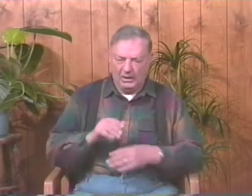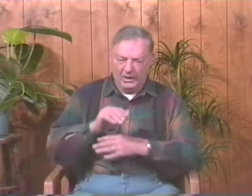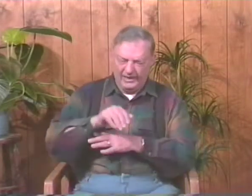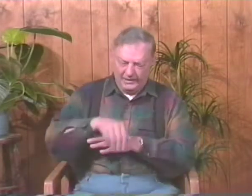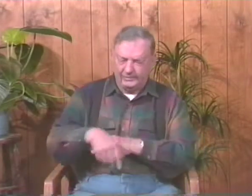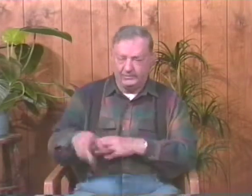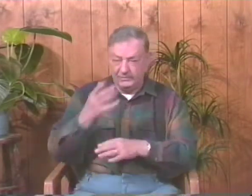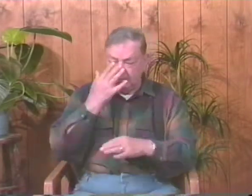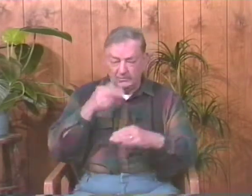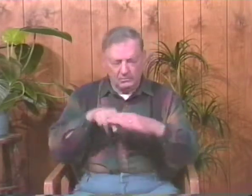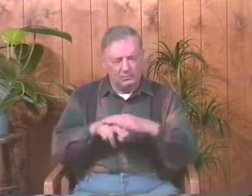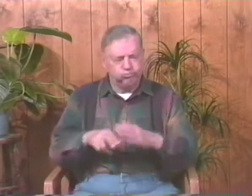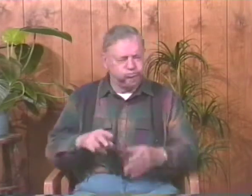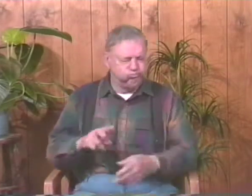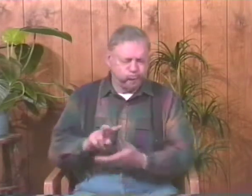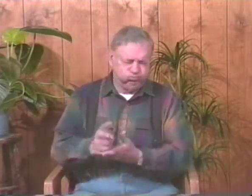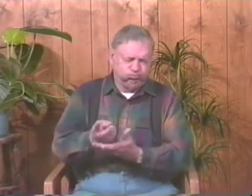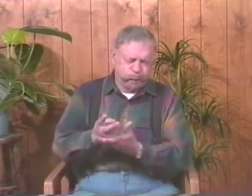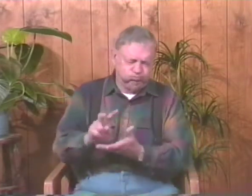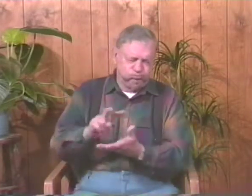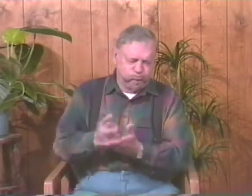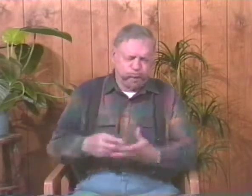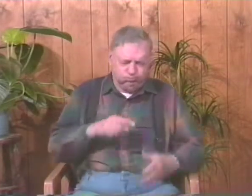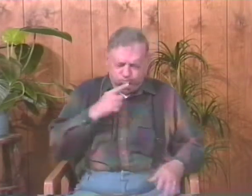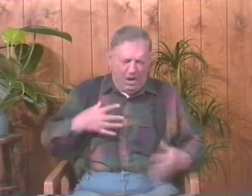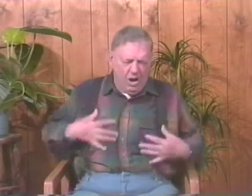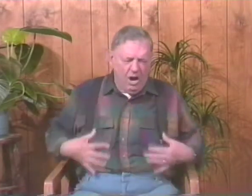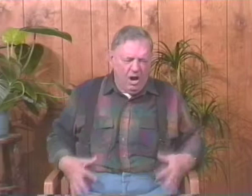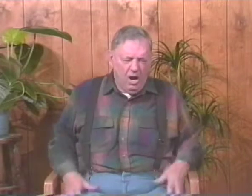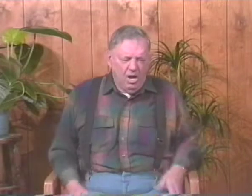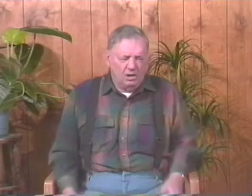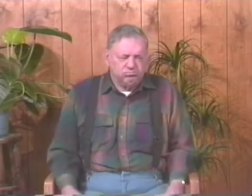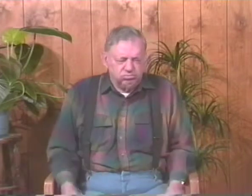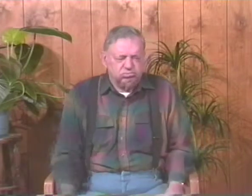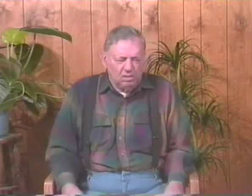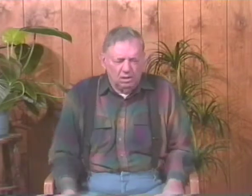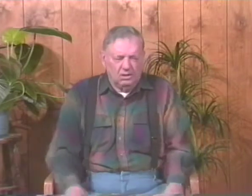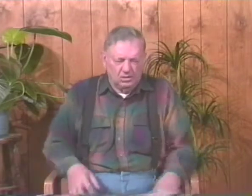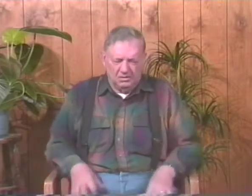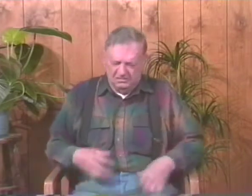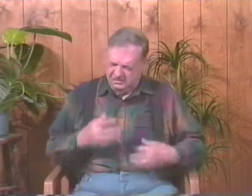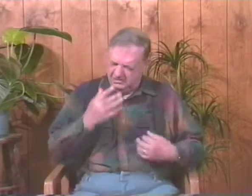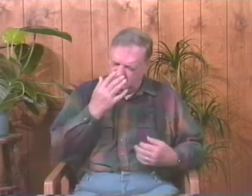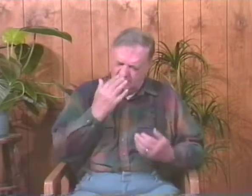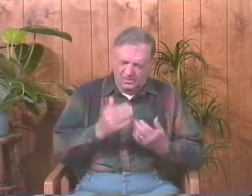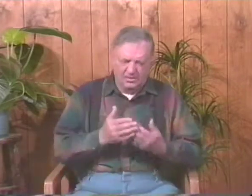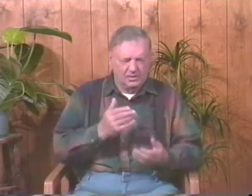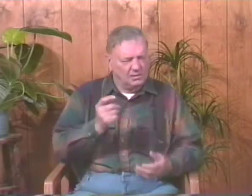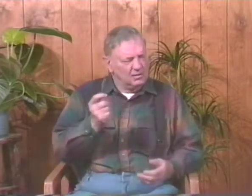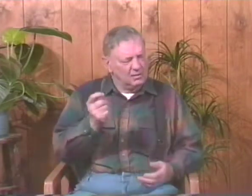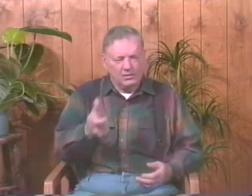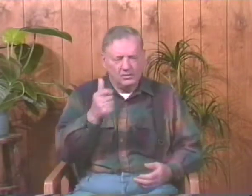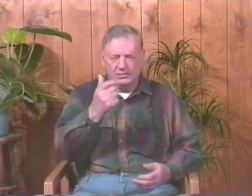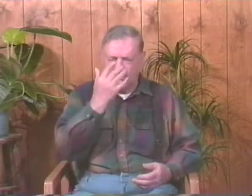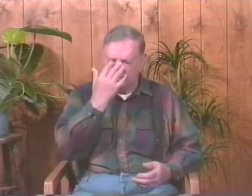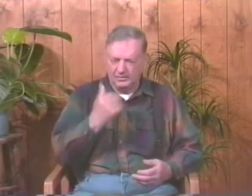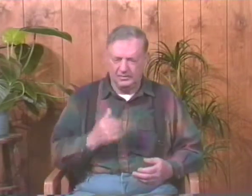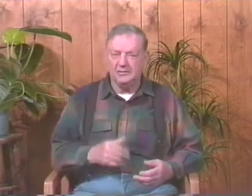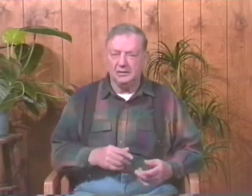And then the evening wore on. I got to bed. Oh, I was in a terrible rash. I couldn't sleep hardly